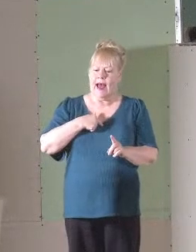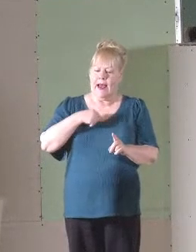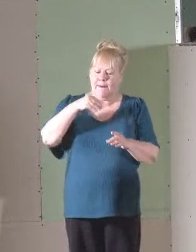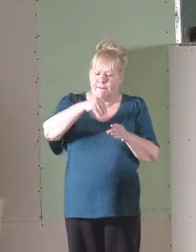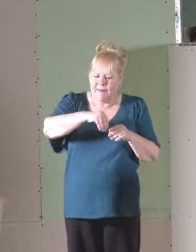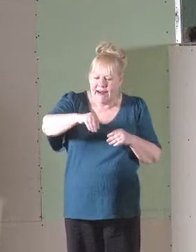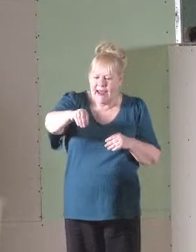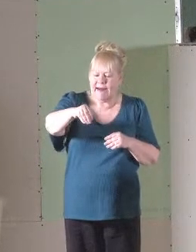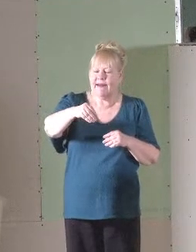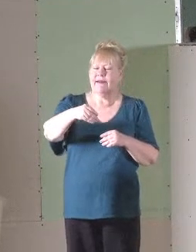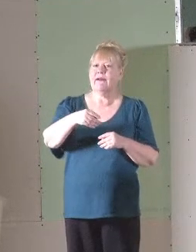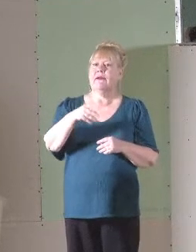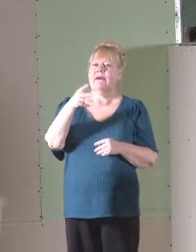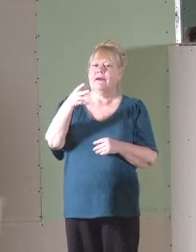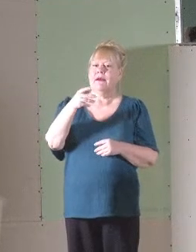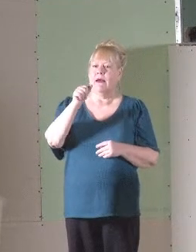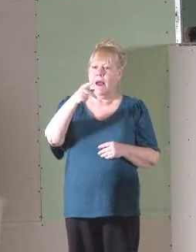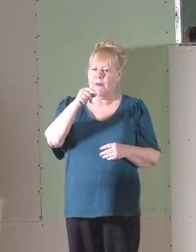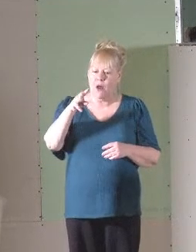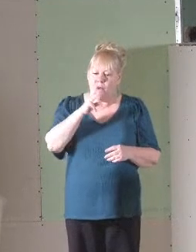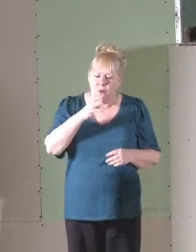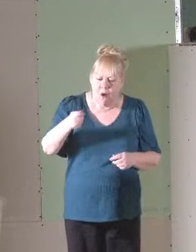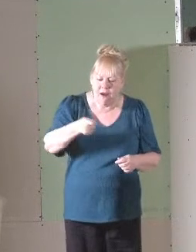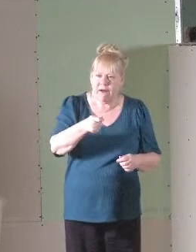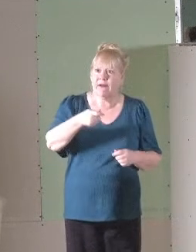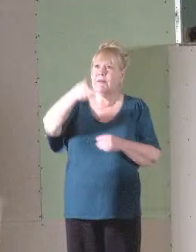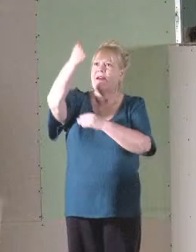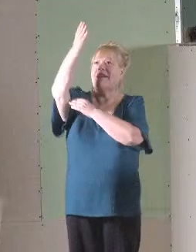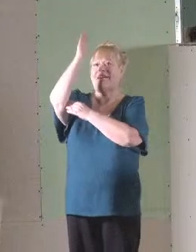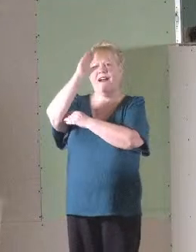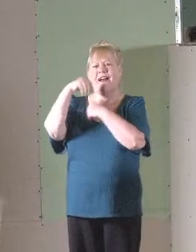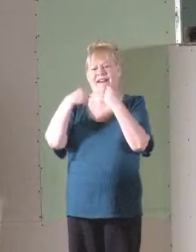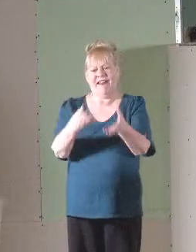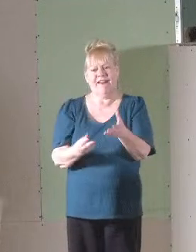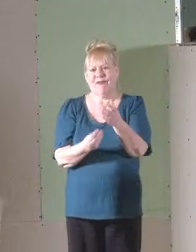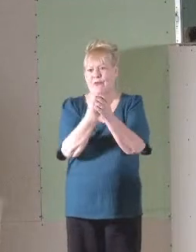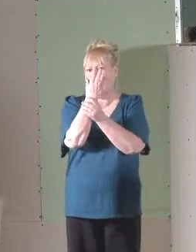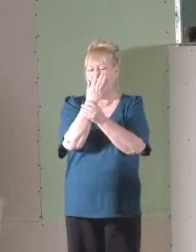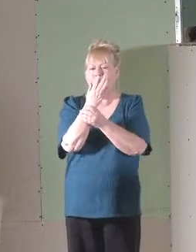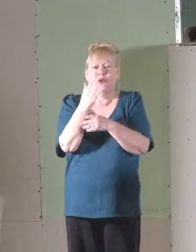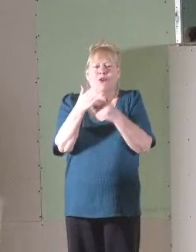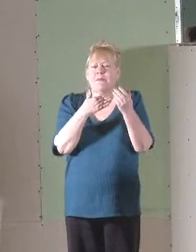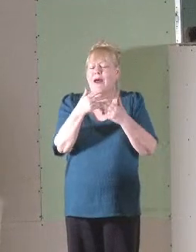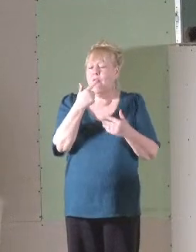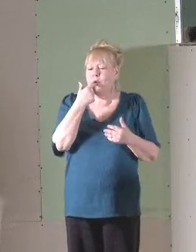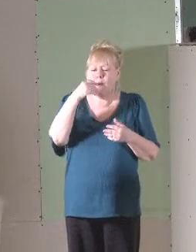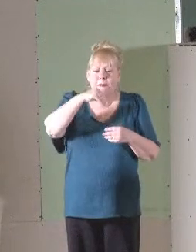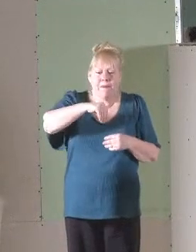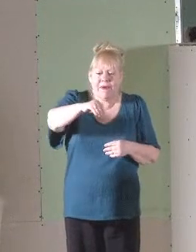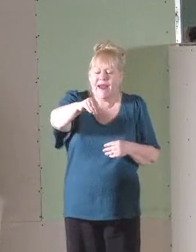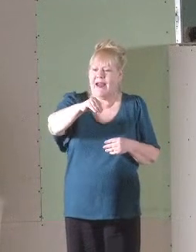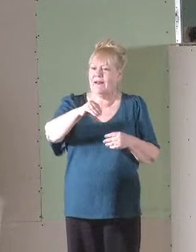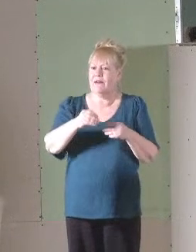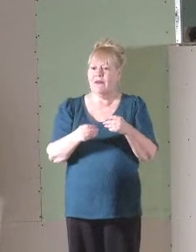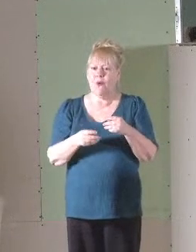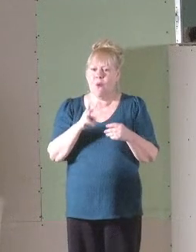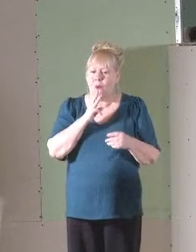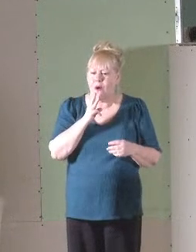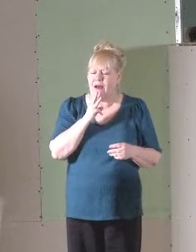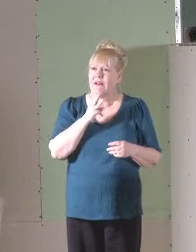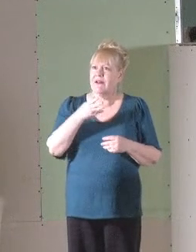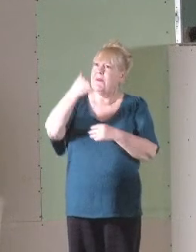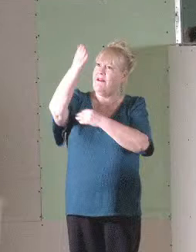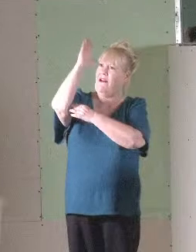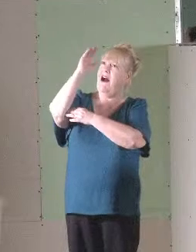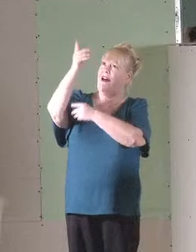watered, but God gave the growth. So neither he who plants nor he who waters is anything, but only God who gives the growth. He who